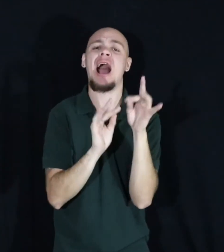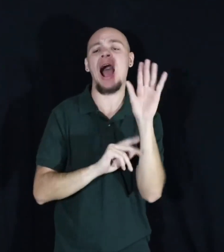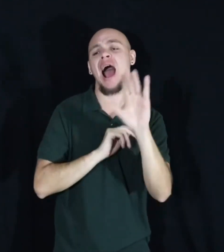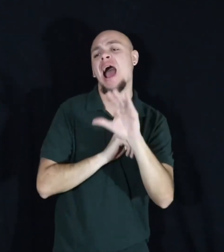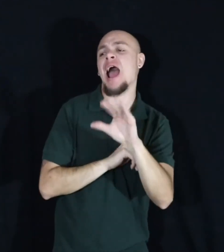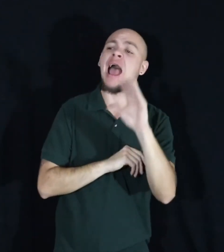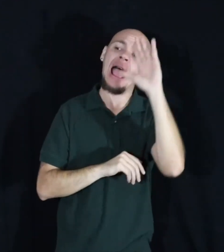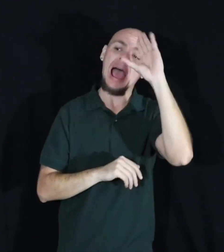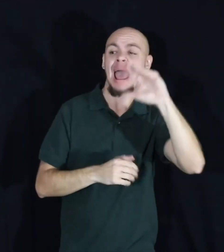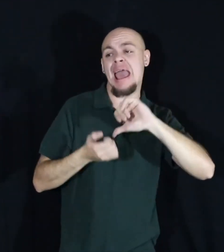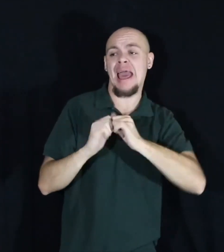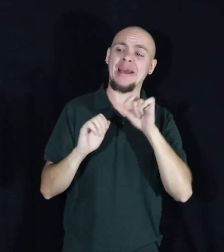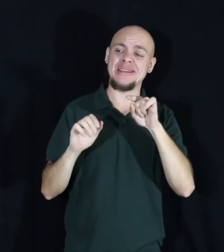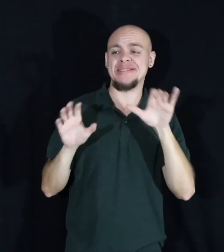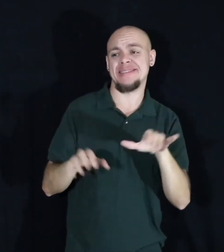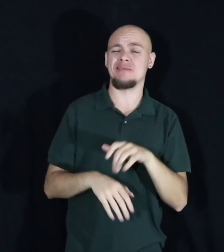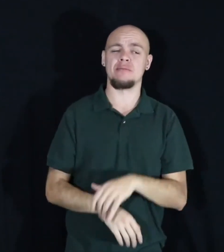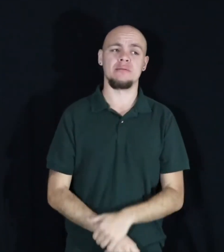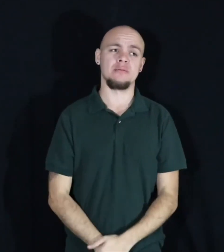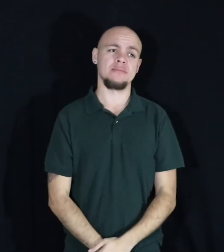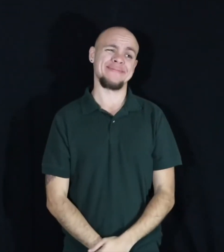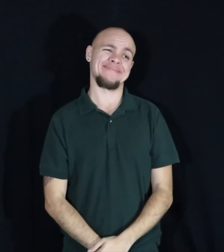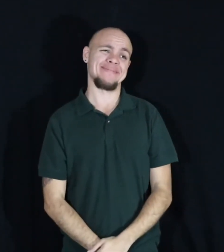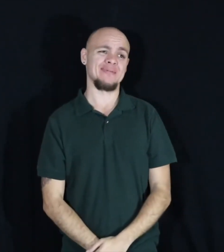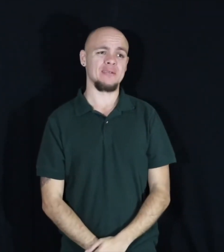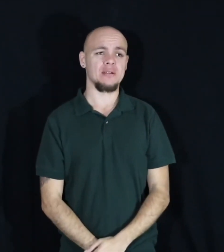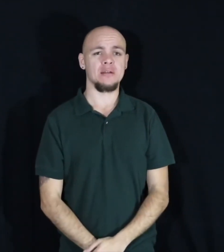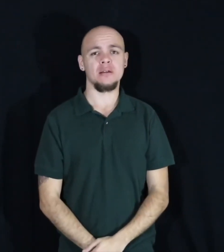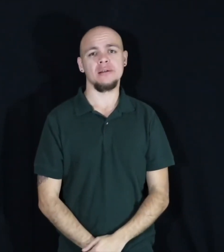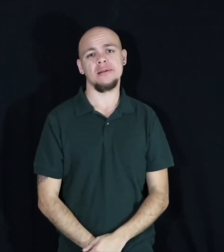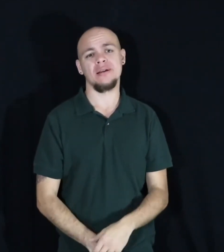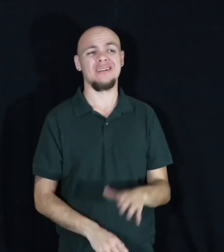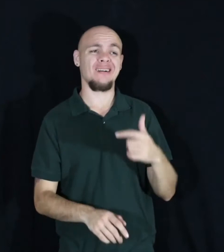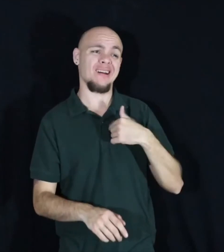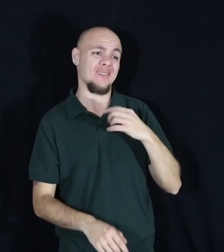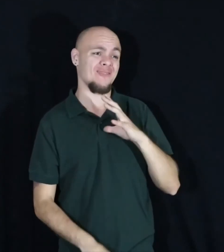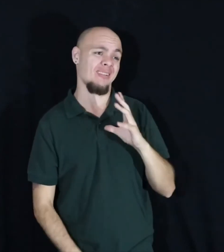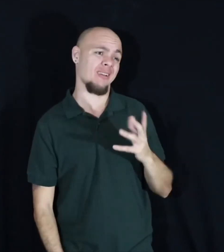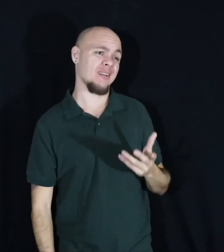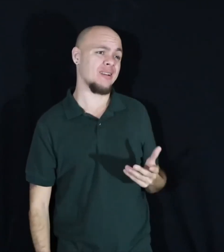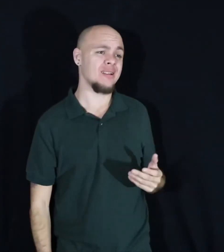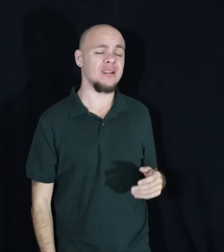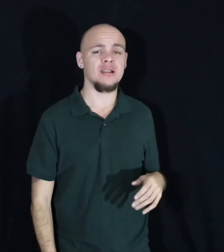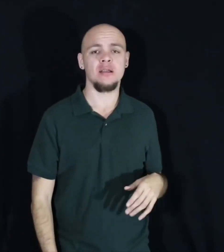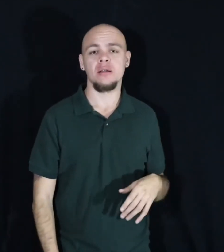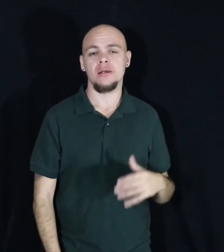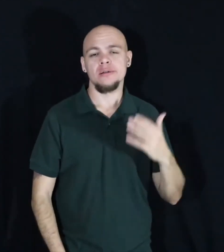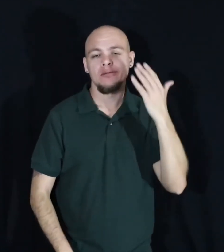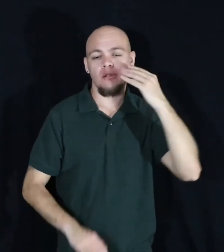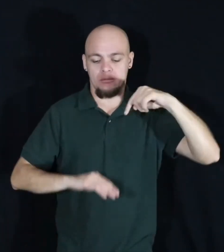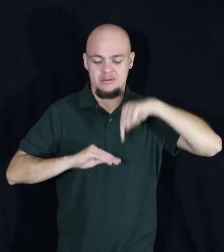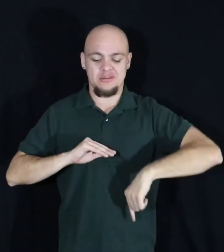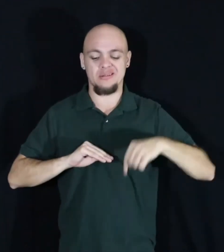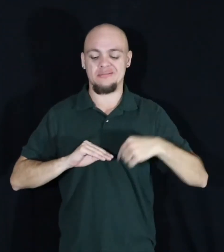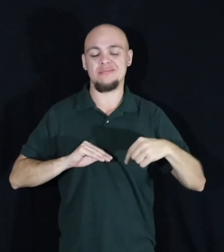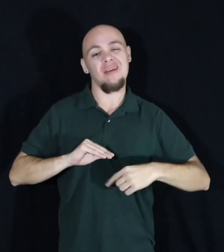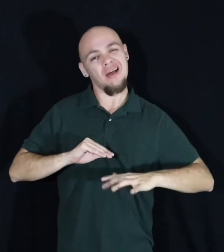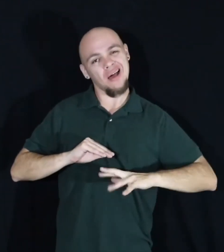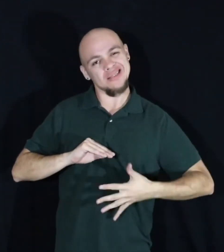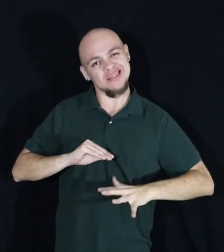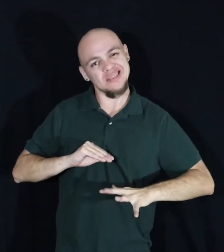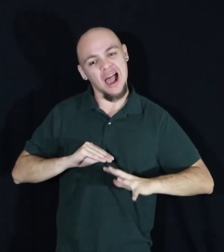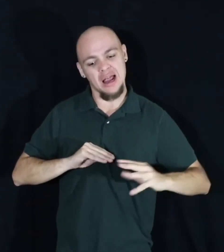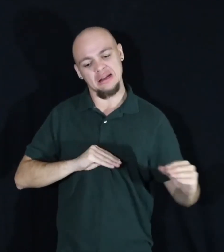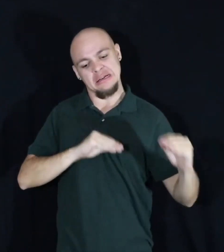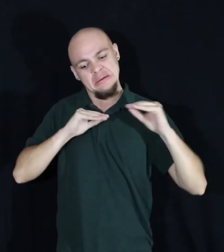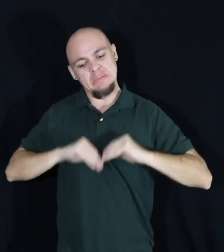Like, hey, how you doing? So I have to smile audaciously and say, I'm fine. Knowing deep down inside that anxiety has moved